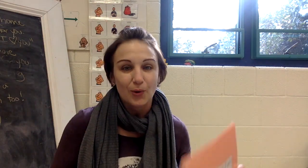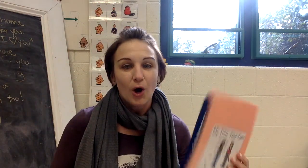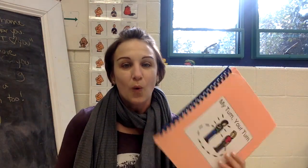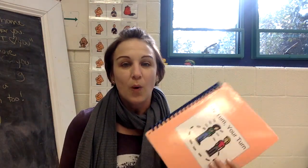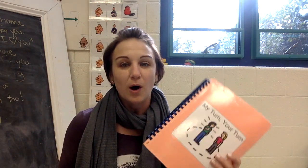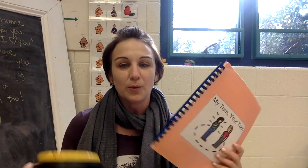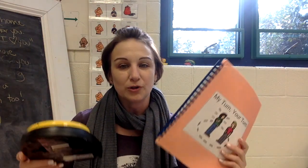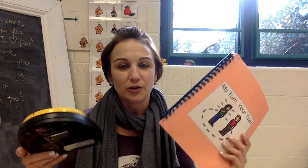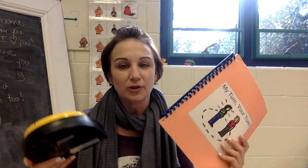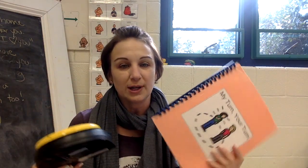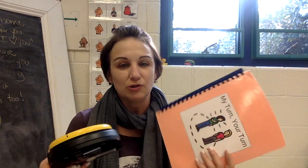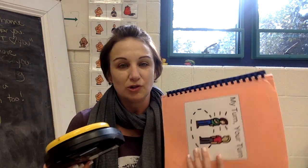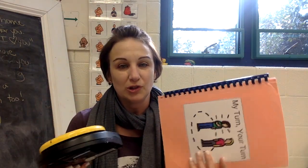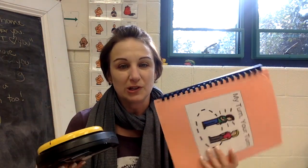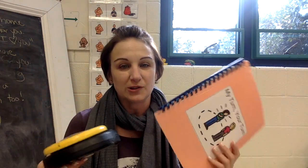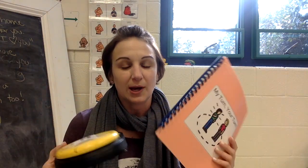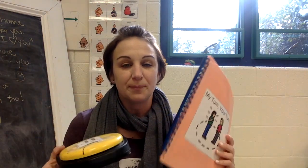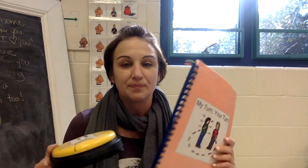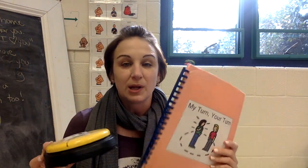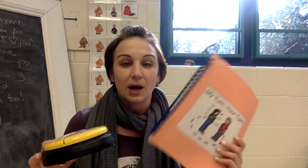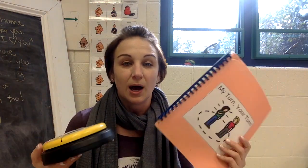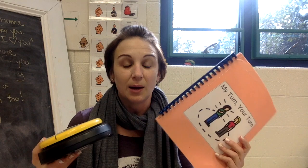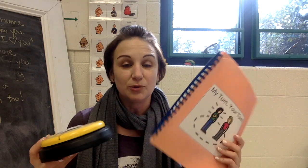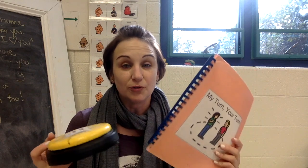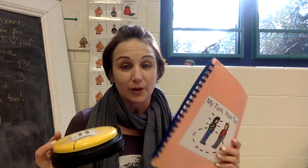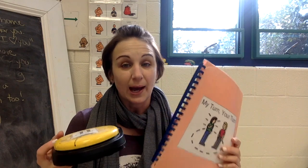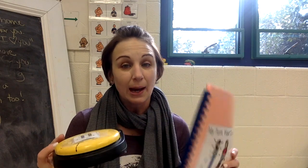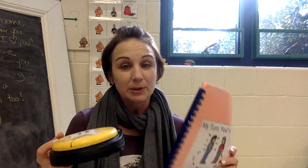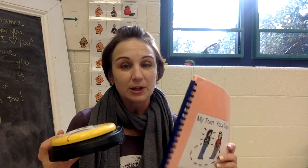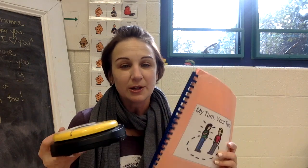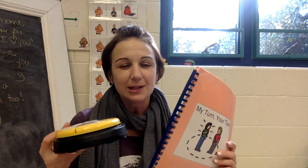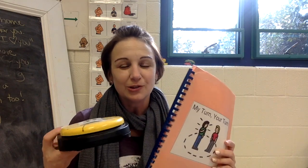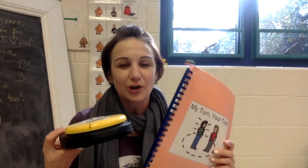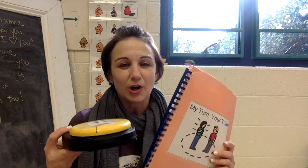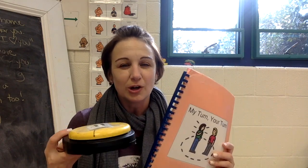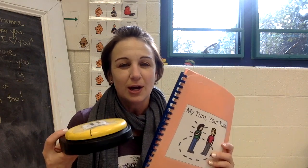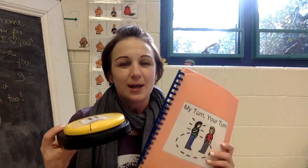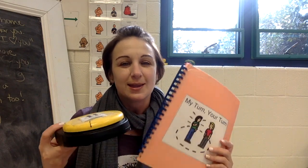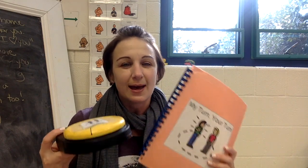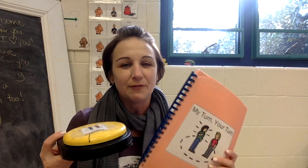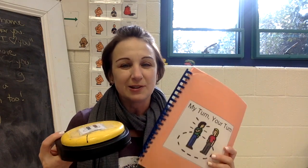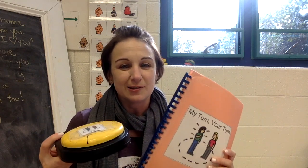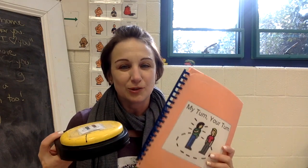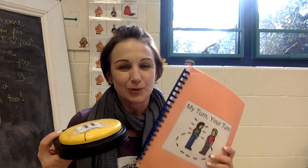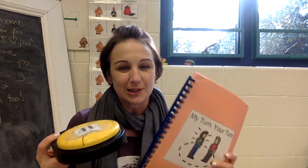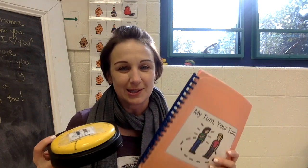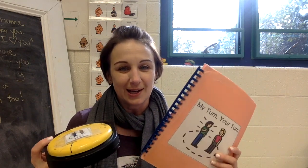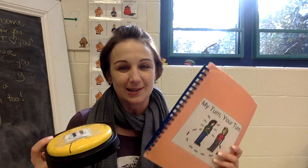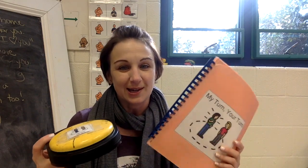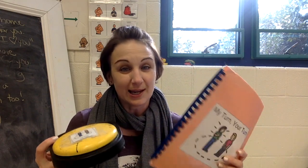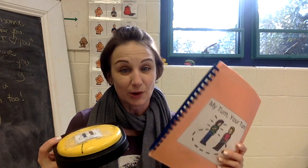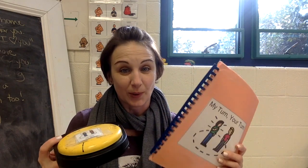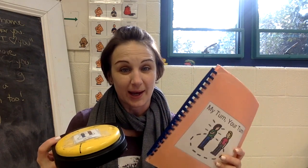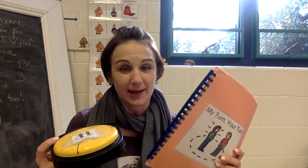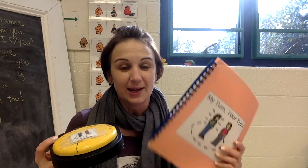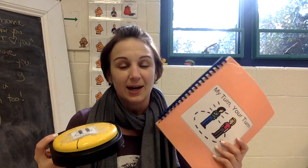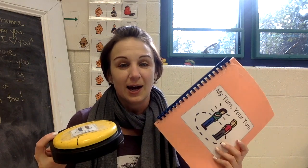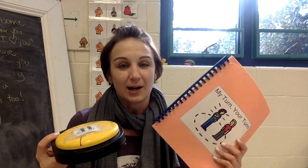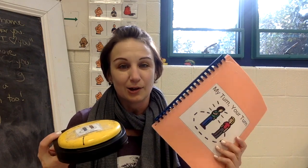while we're certainly introducing some new vocabulary in the song, the emphasis is really a takeaway, a